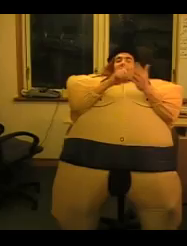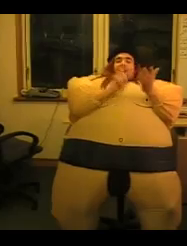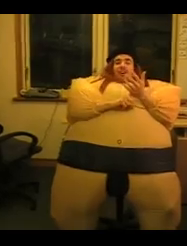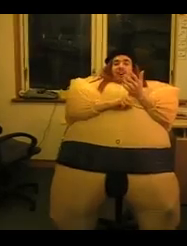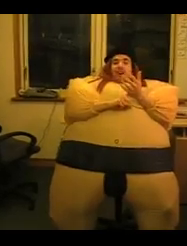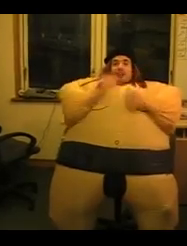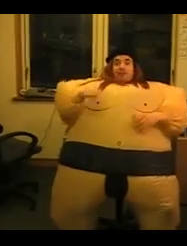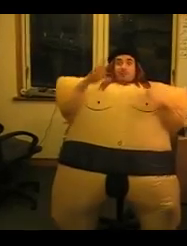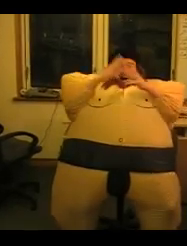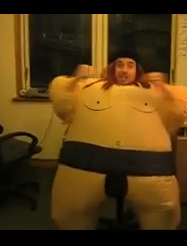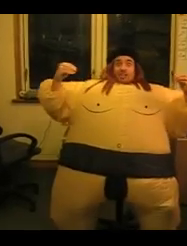From Holland.